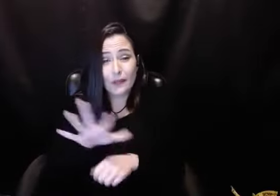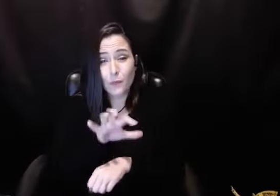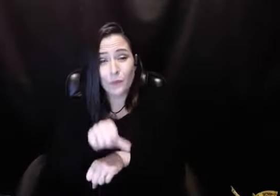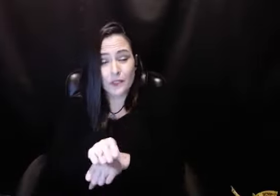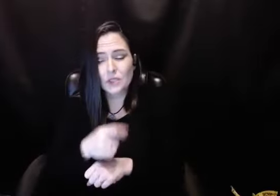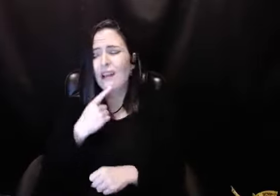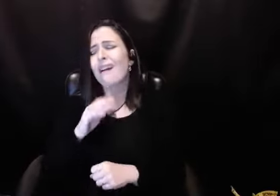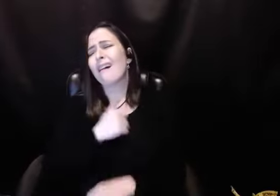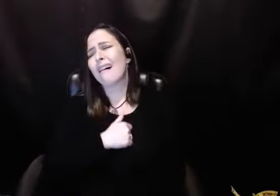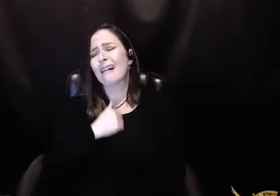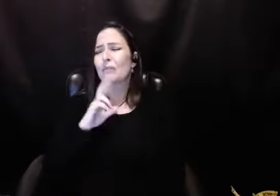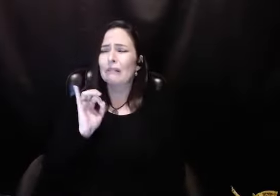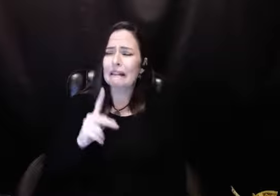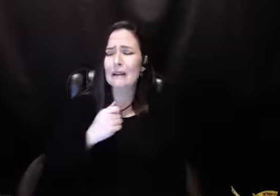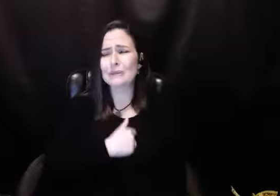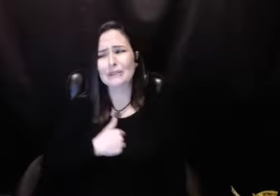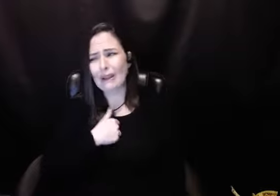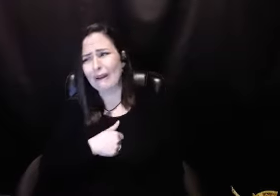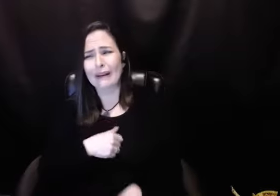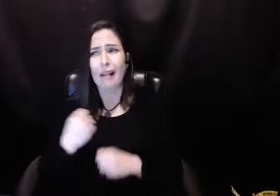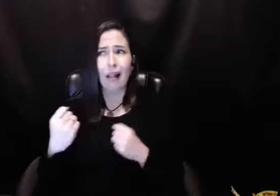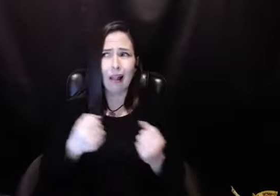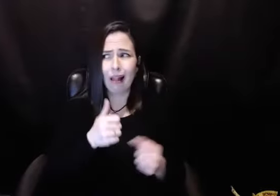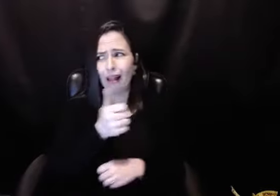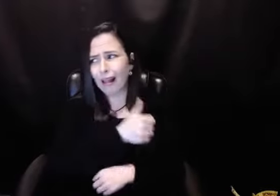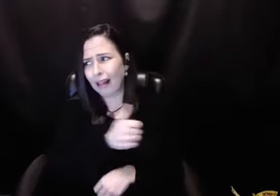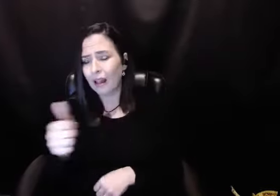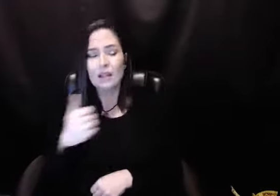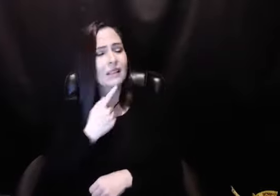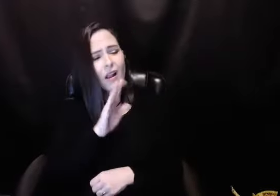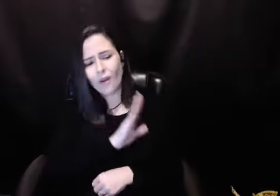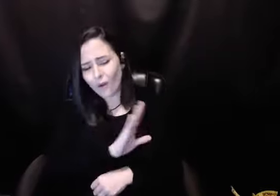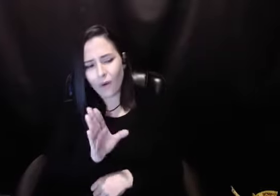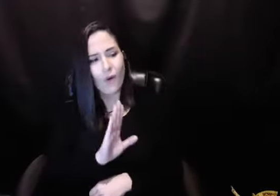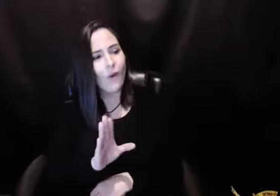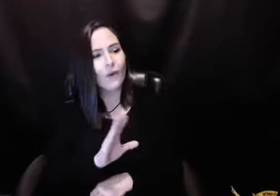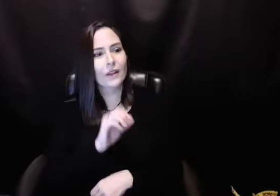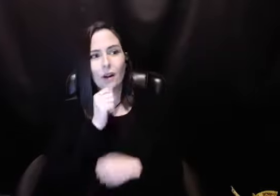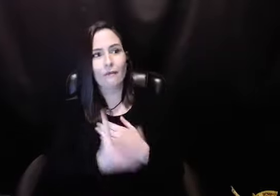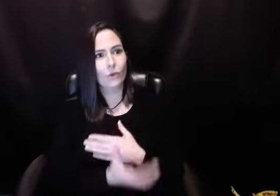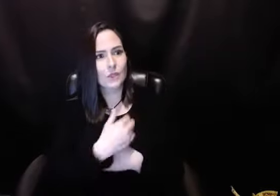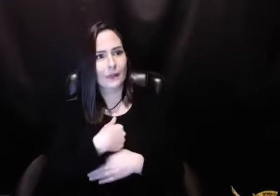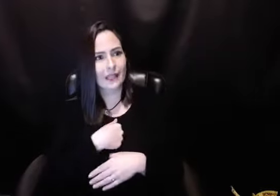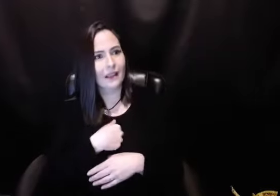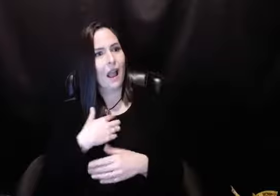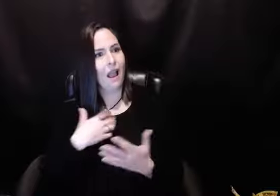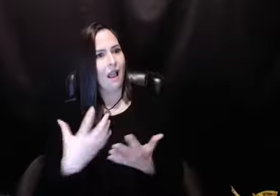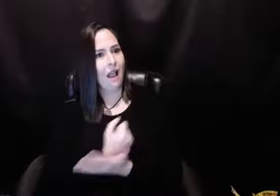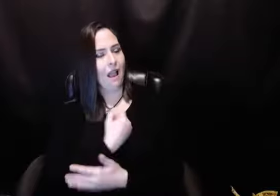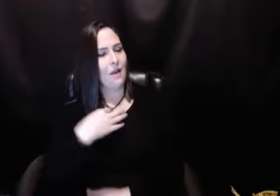was an eight-hour trip for a five-minute appointment. And a few times she'd say, oh, Rick, I'm so sad and, you know, so sorry to be doing this to And I said, Mom, you're not doing this to me.